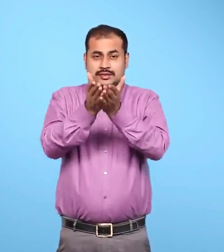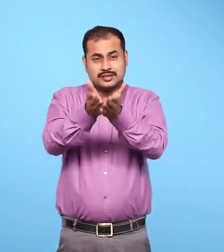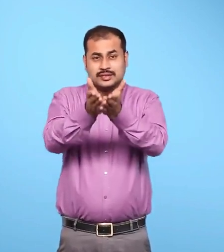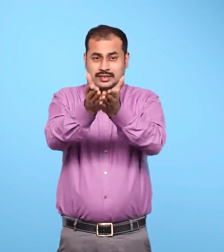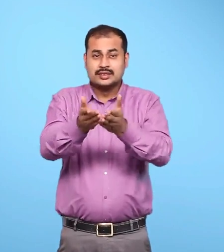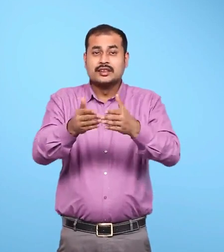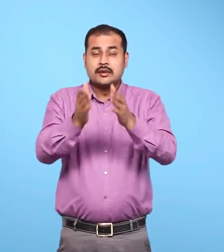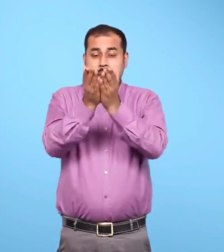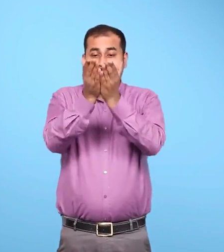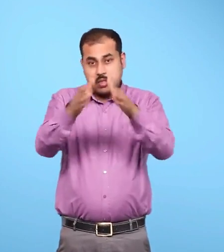16.